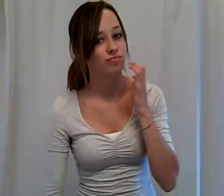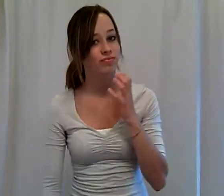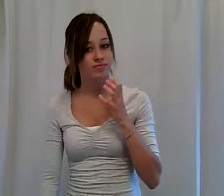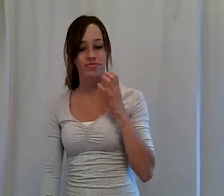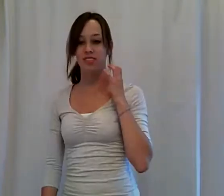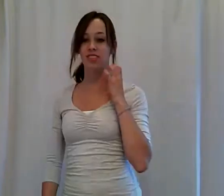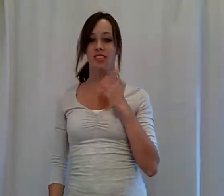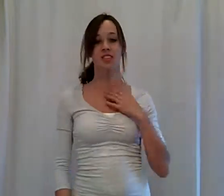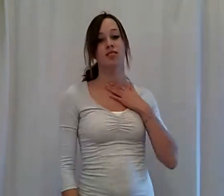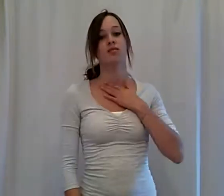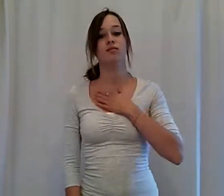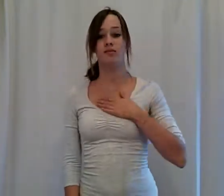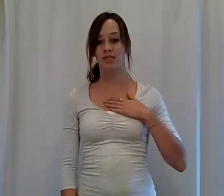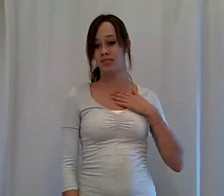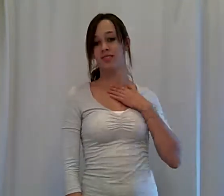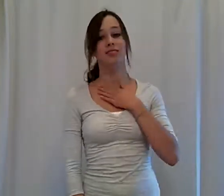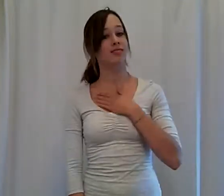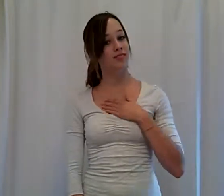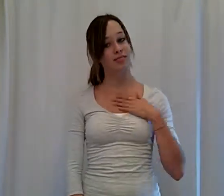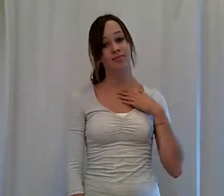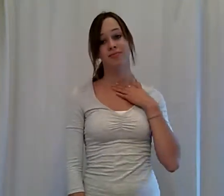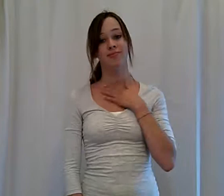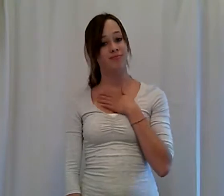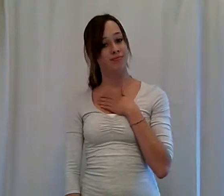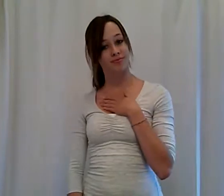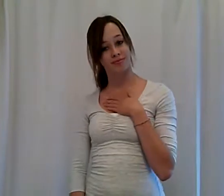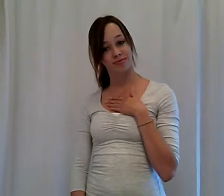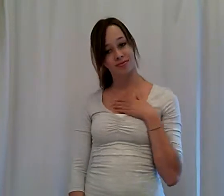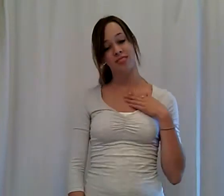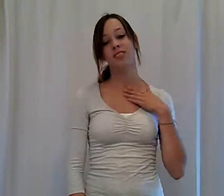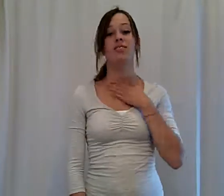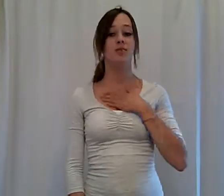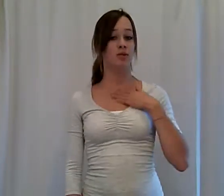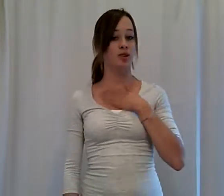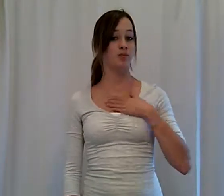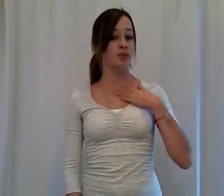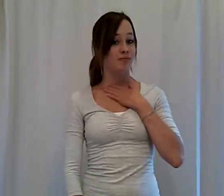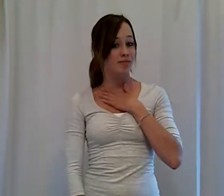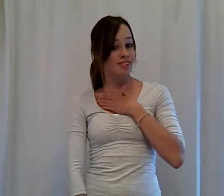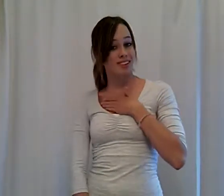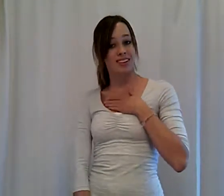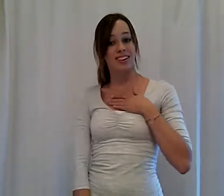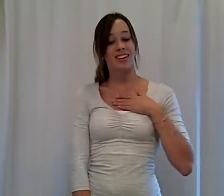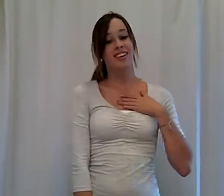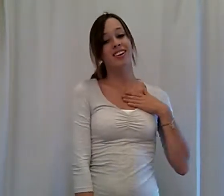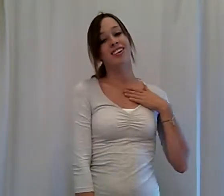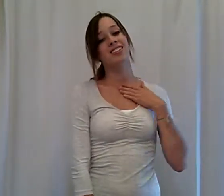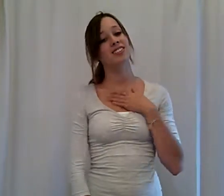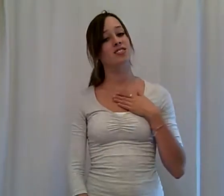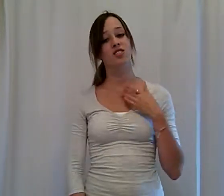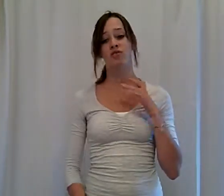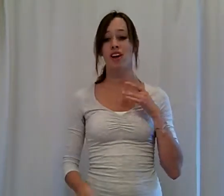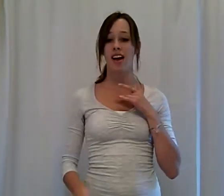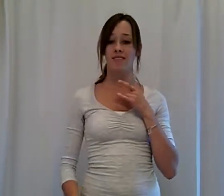Oh, I'm pretty, pretty, pretty, please. If you ever